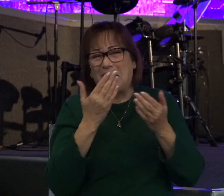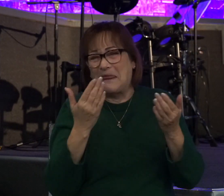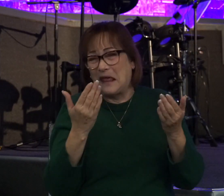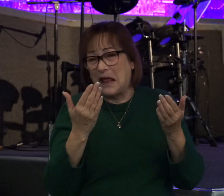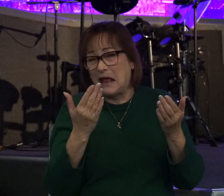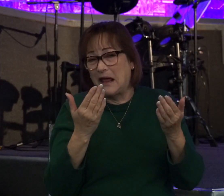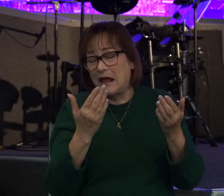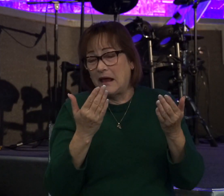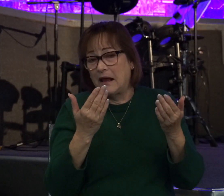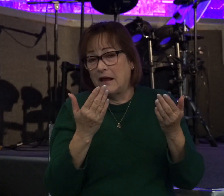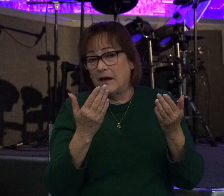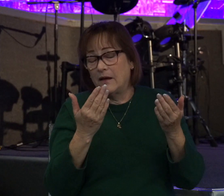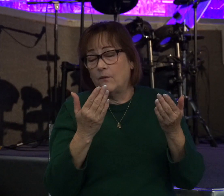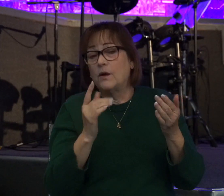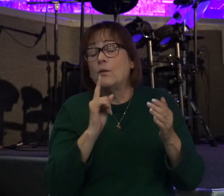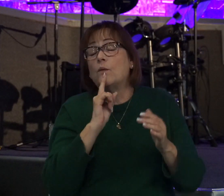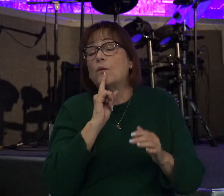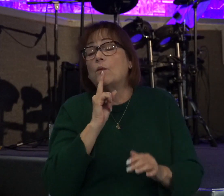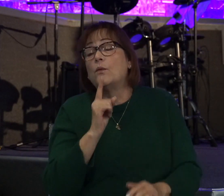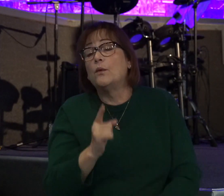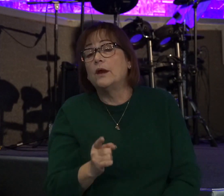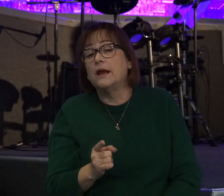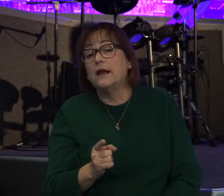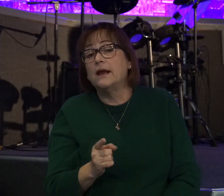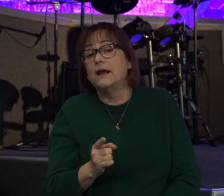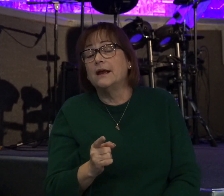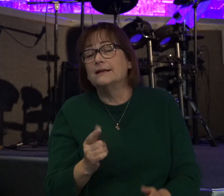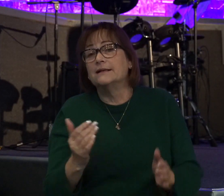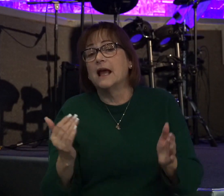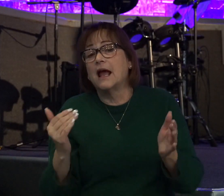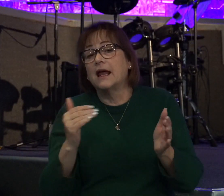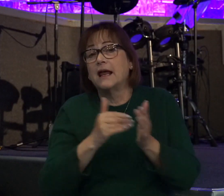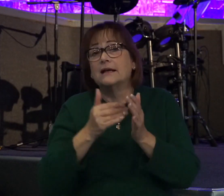when in all reality, it's violating God's commands to us.